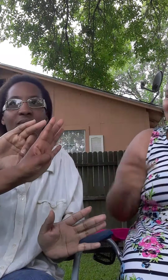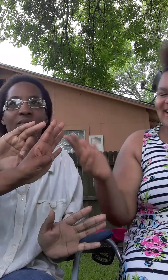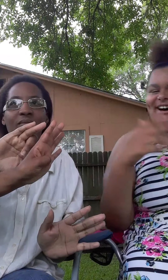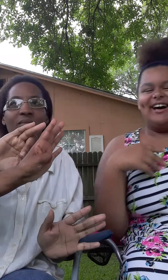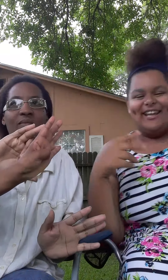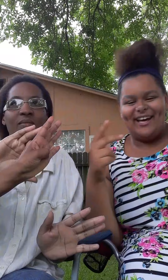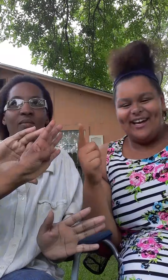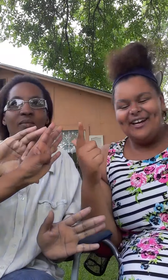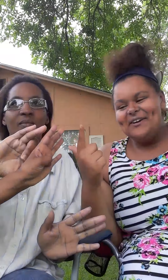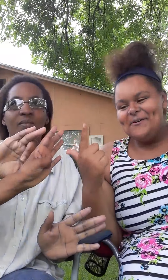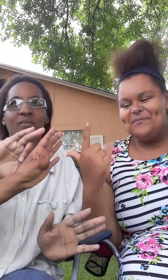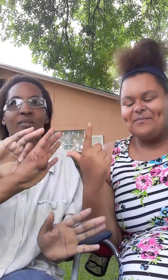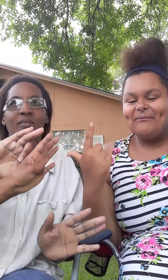all night. God damn.